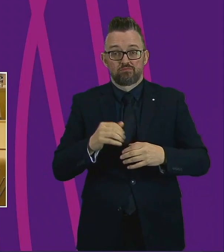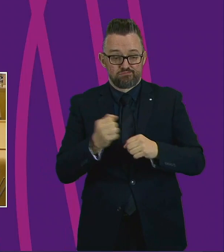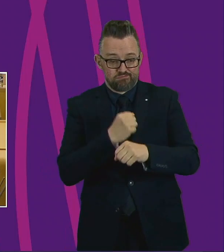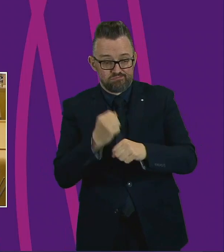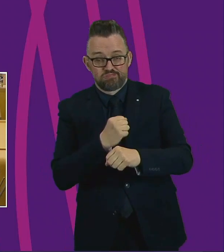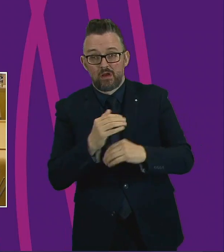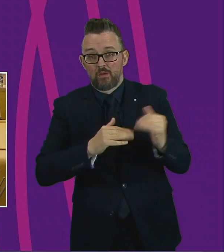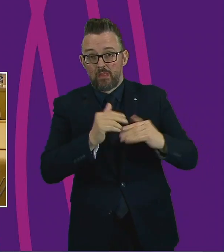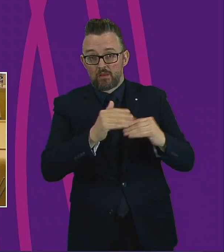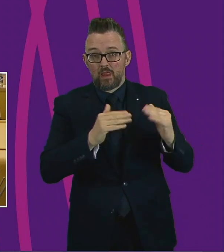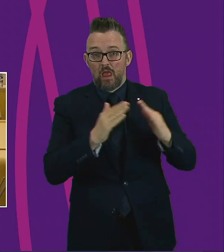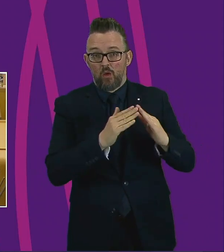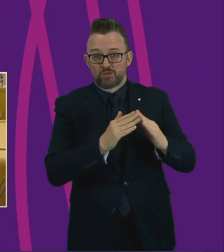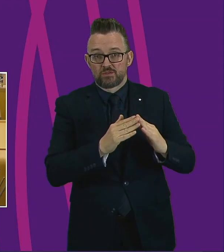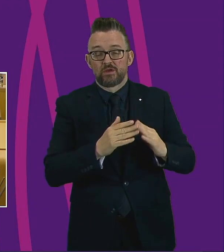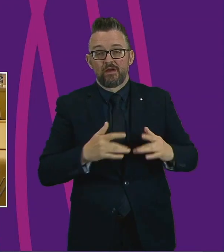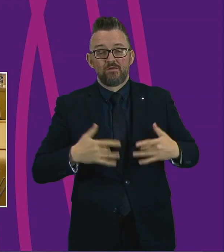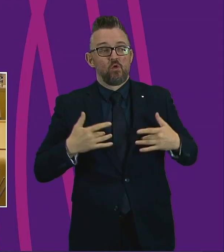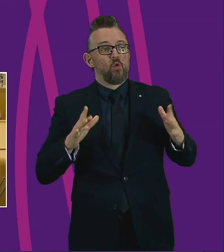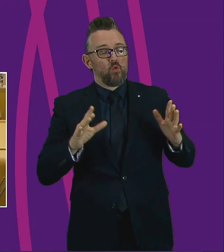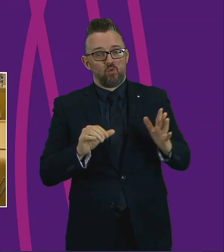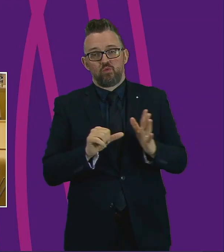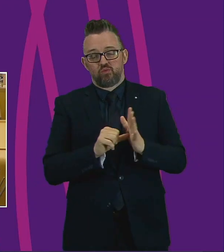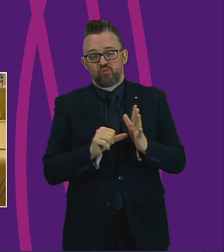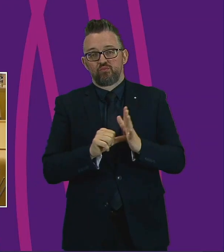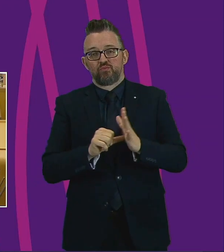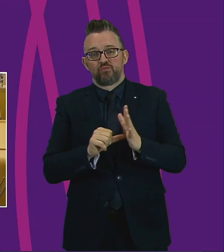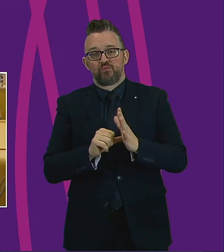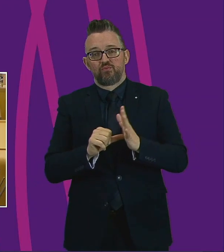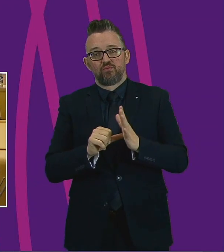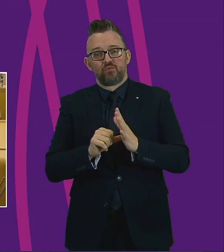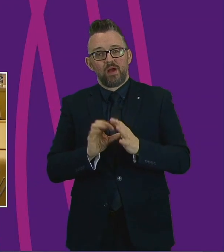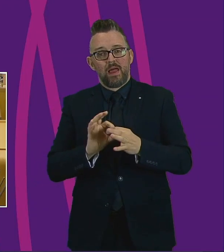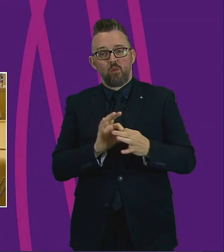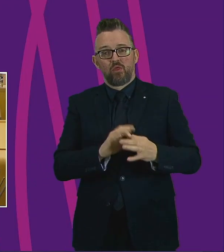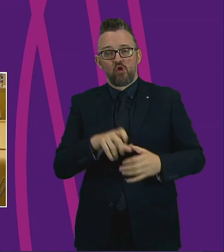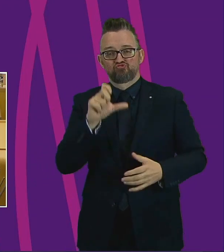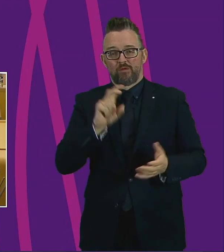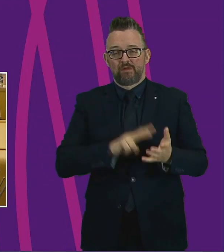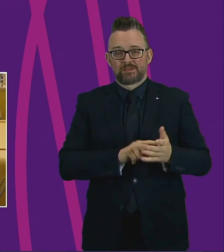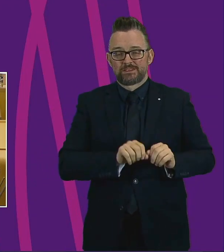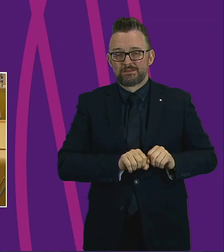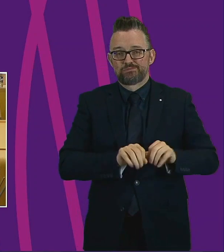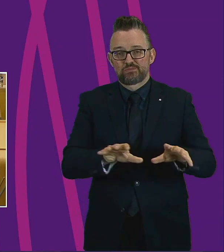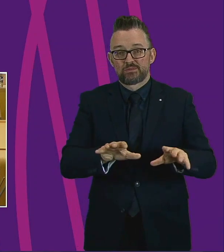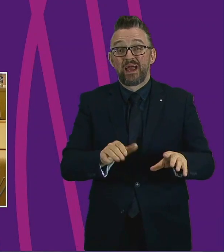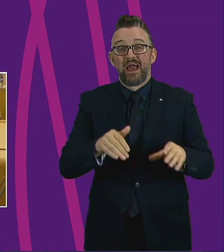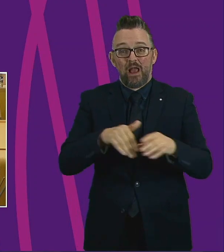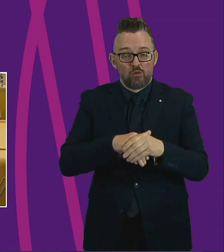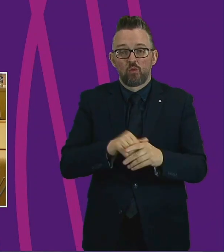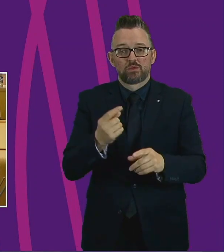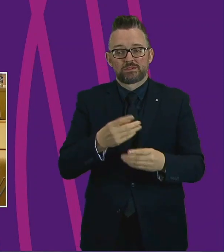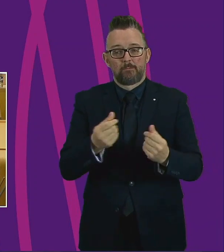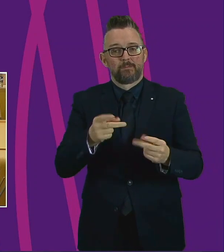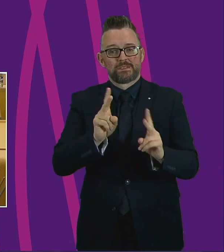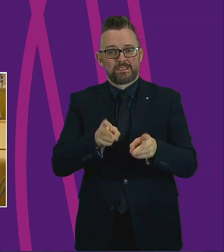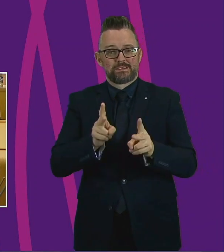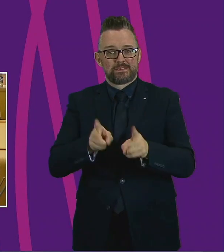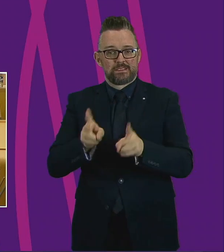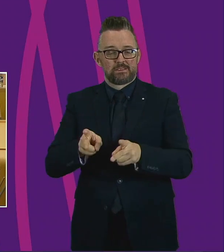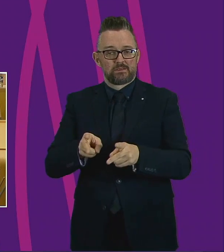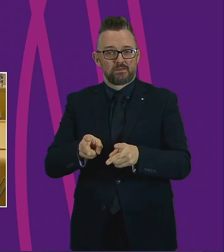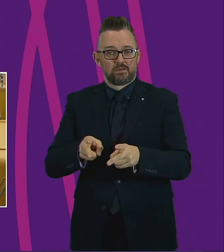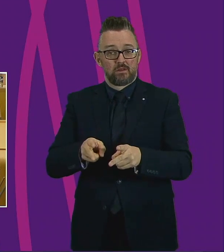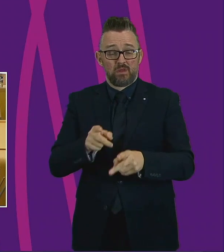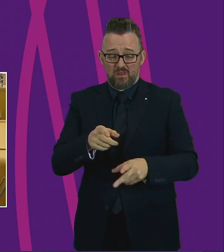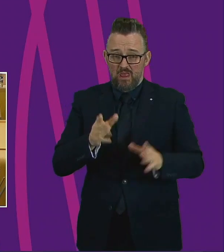have faced great difficulties in terms of the virus including deaths from the virus and we have got to get